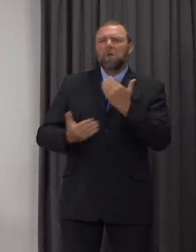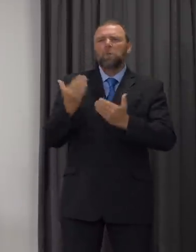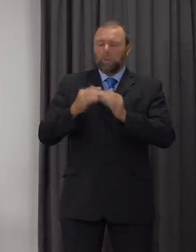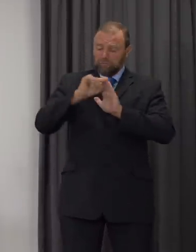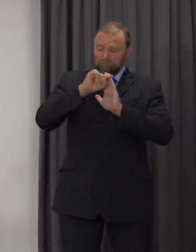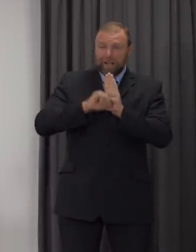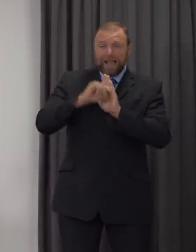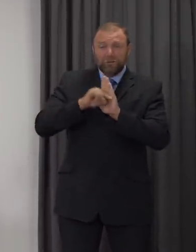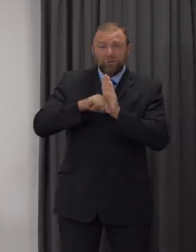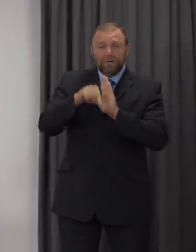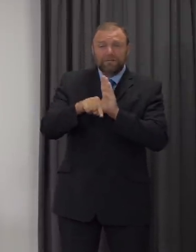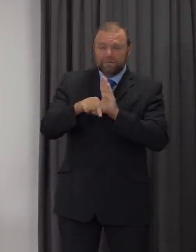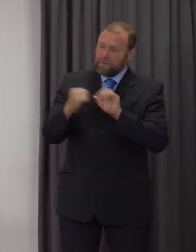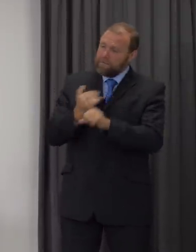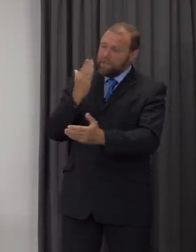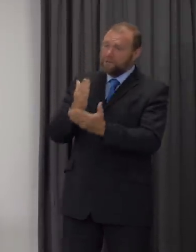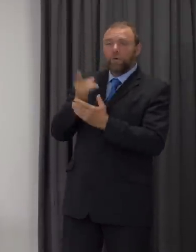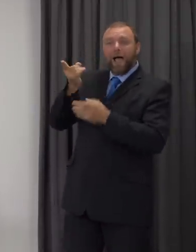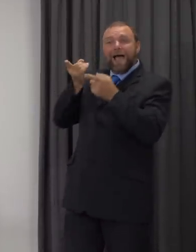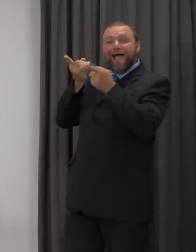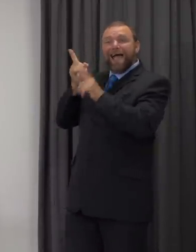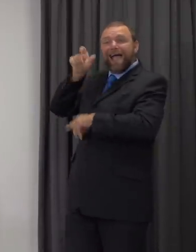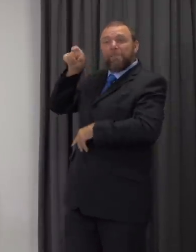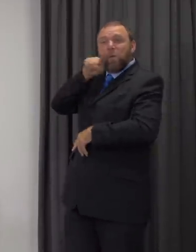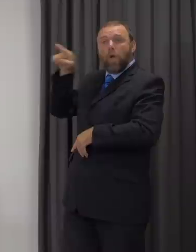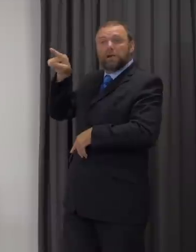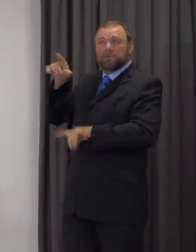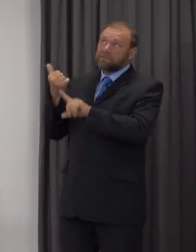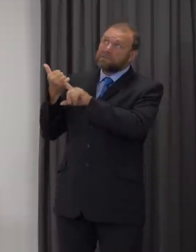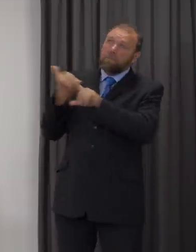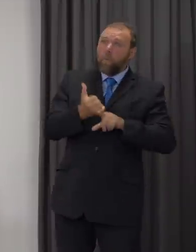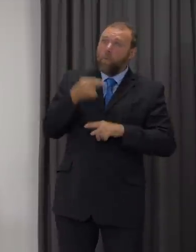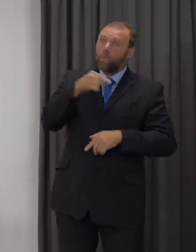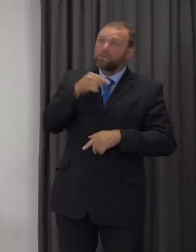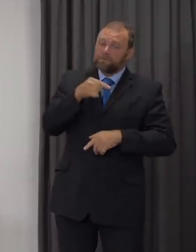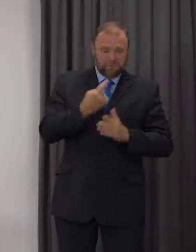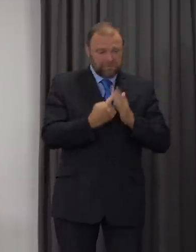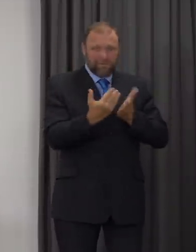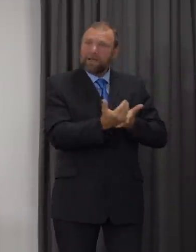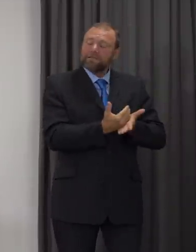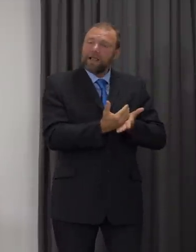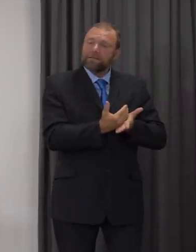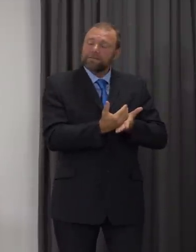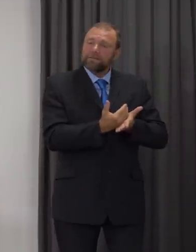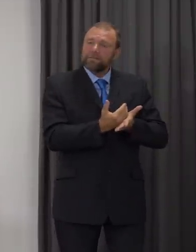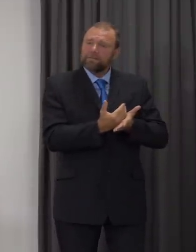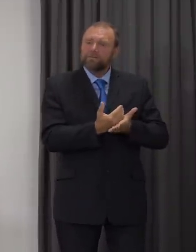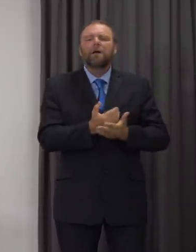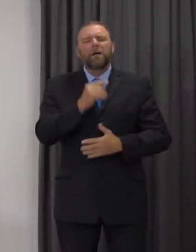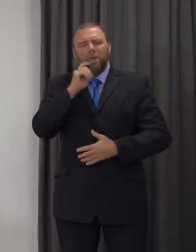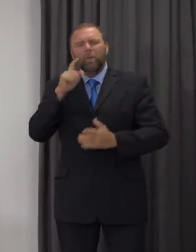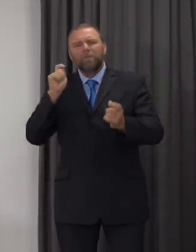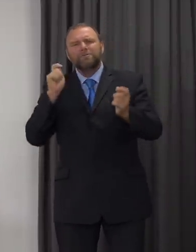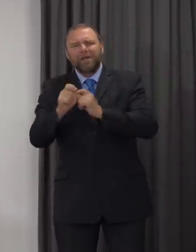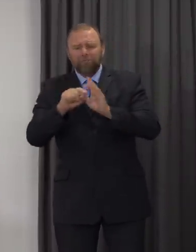employers support those who need to self-isolate in this way. And we will change the rules for the